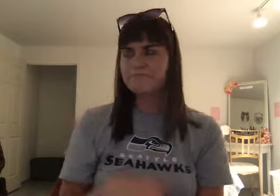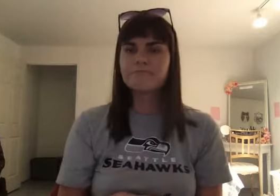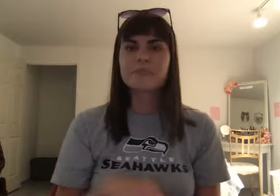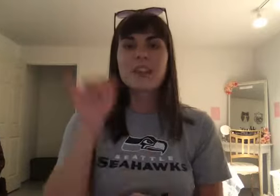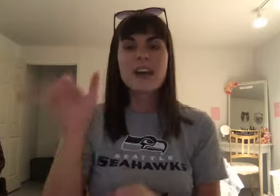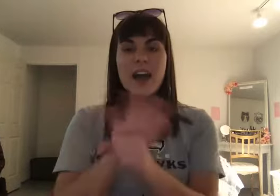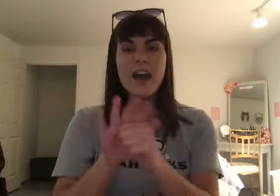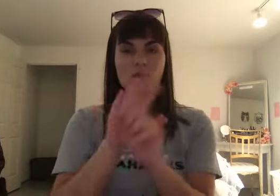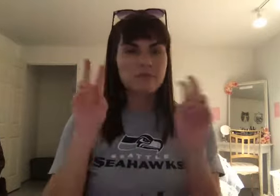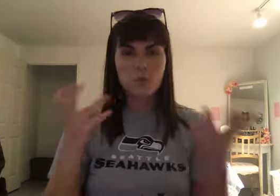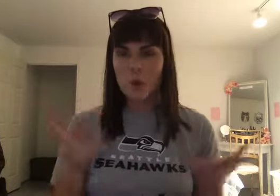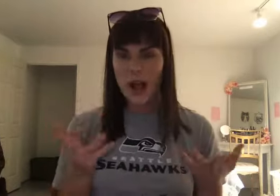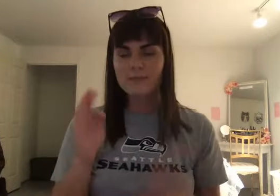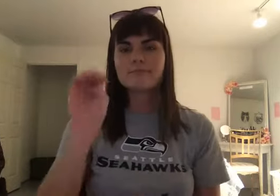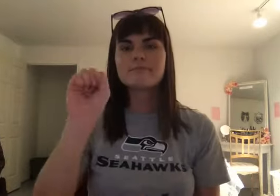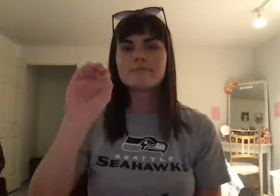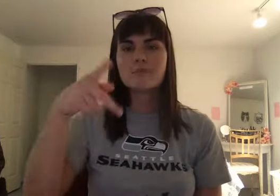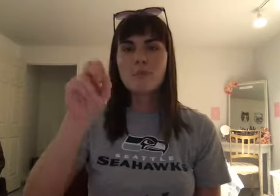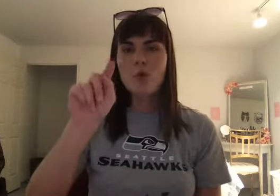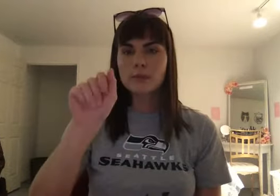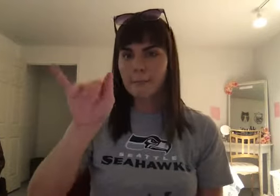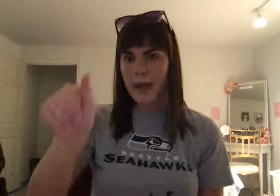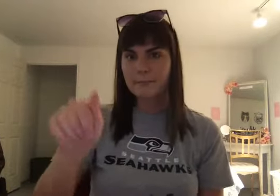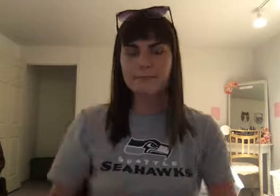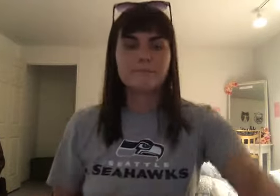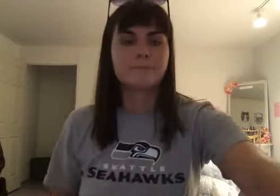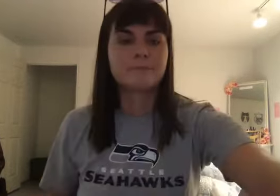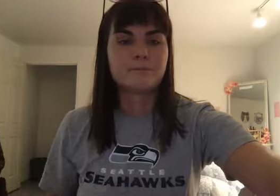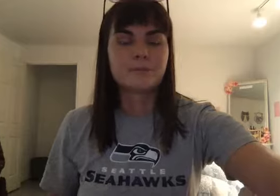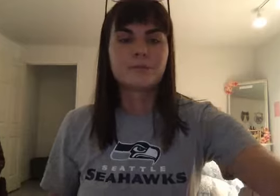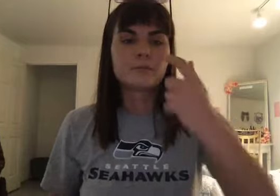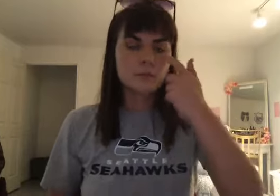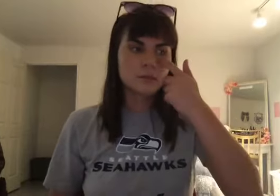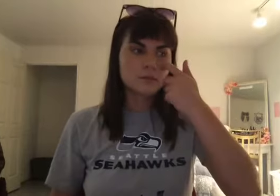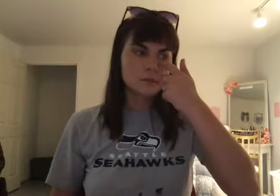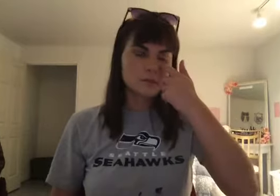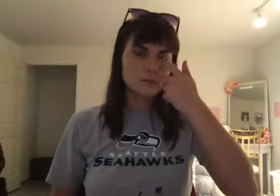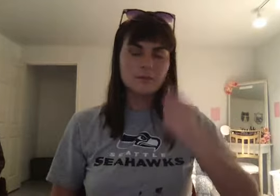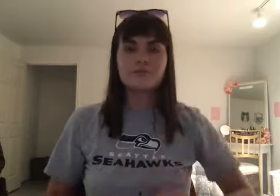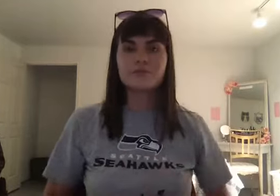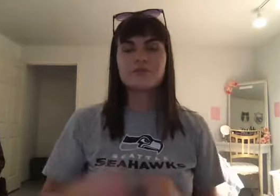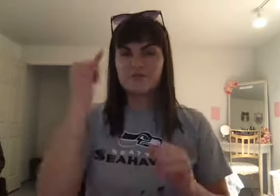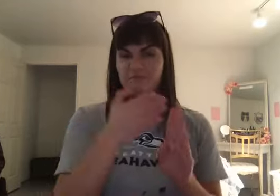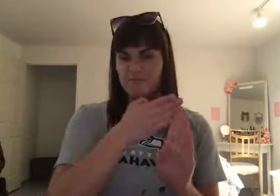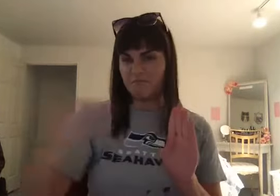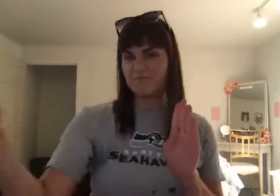of Mesopotamia. So let's get started. Now, in every PowerPoint you're going to see, we're going to have some